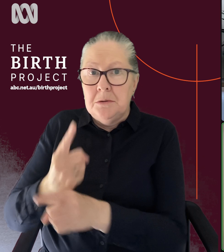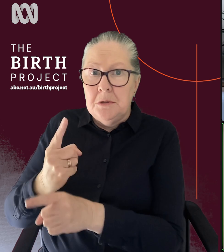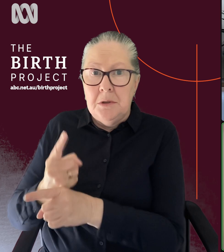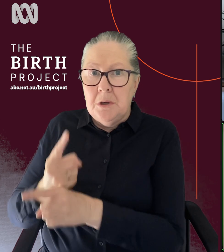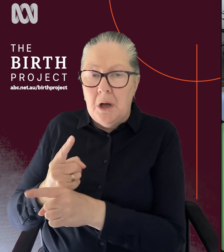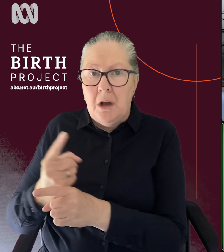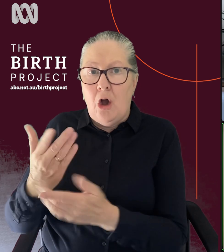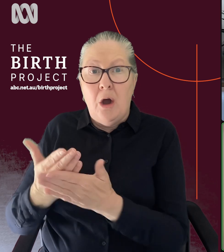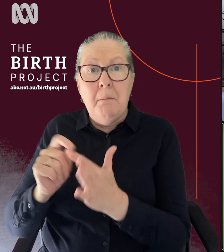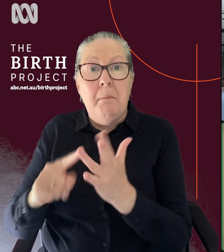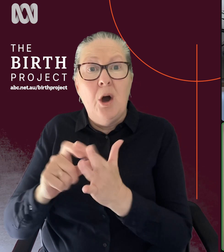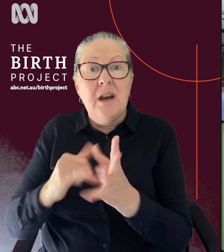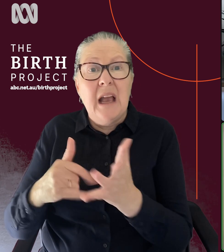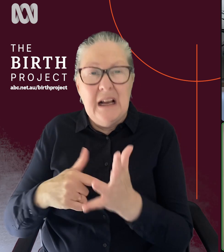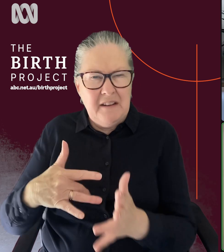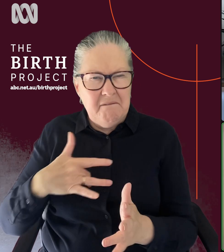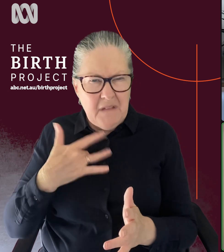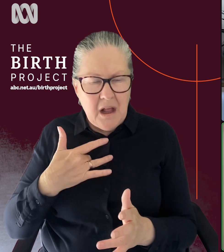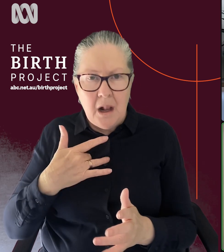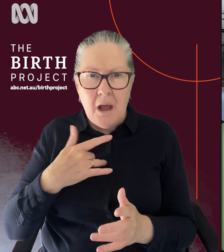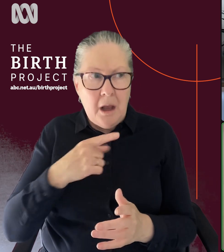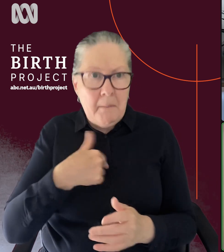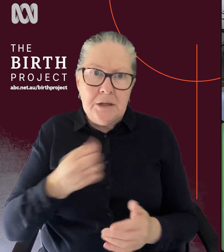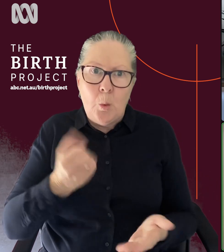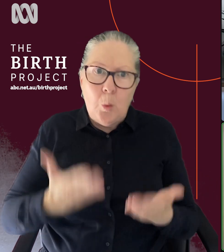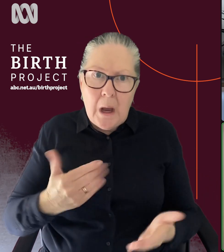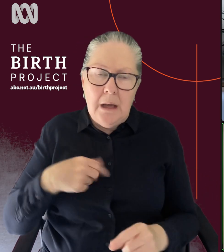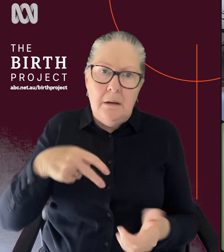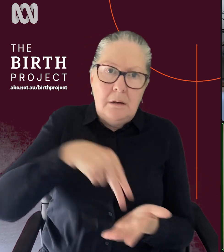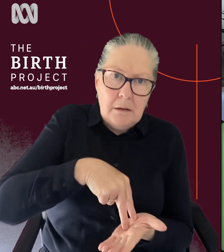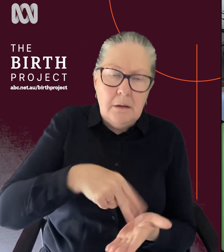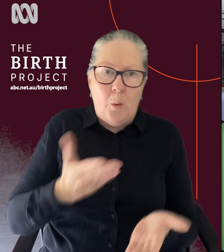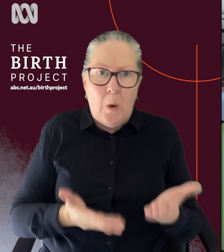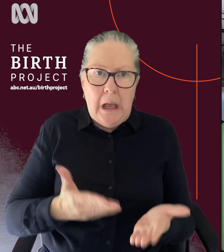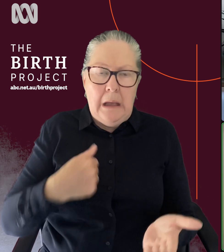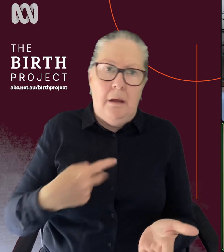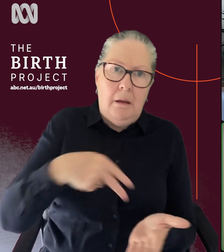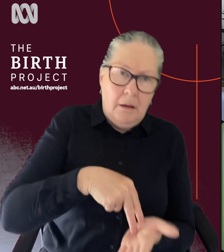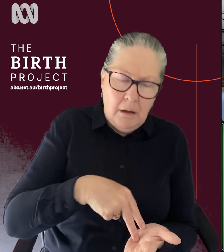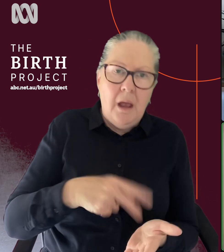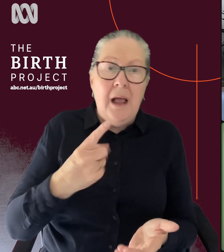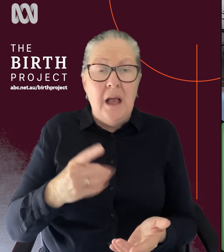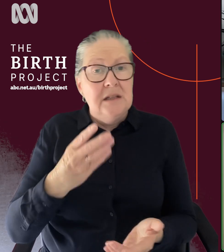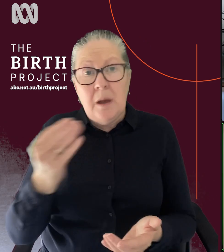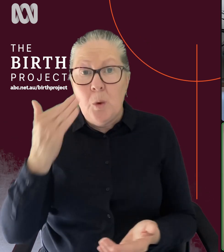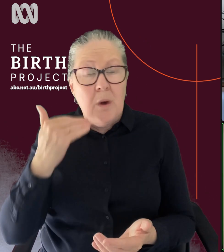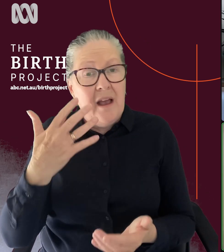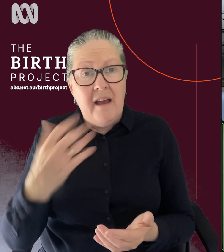at every session. Um, and, um, we've also interviewed, um, women that have got a history of, um, sort of eating disorders